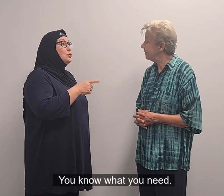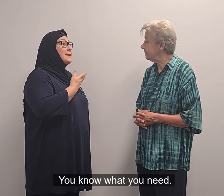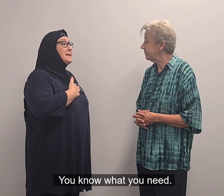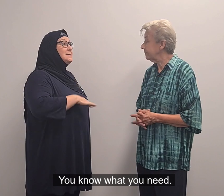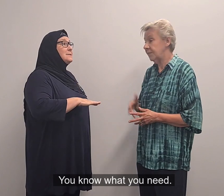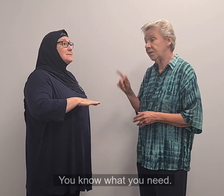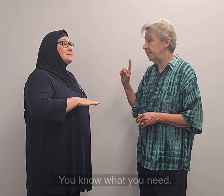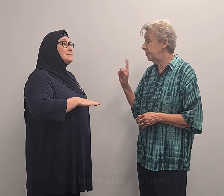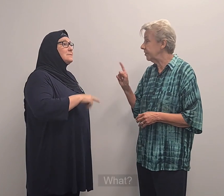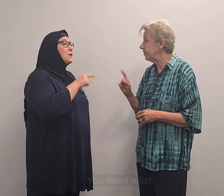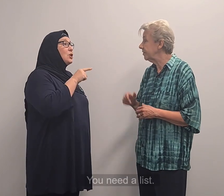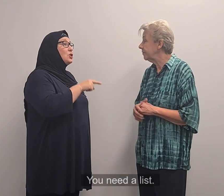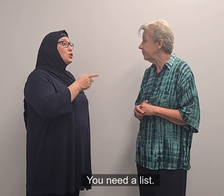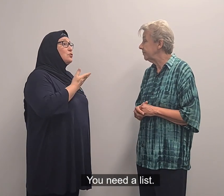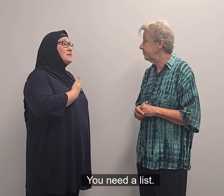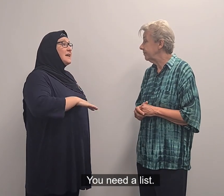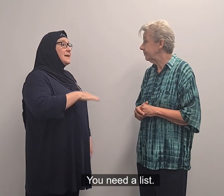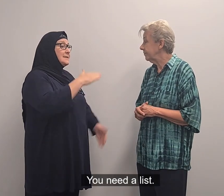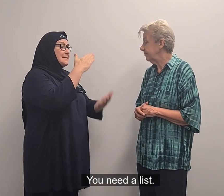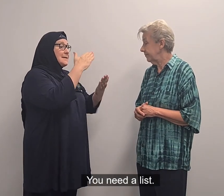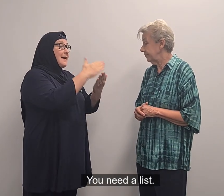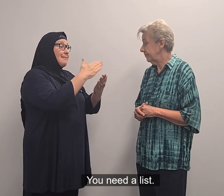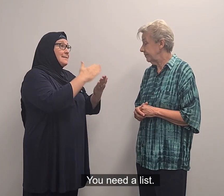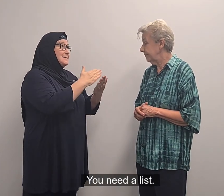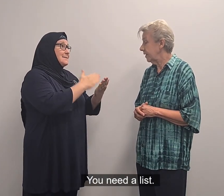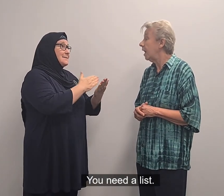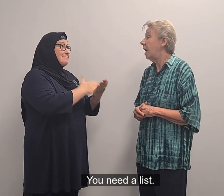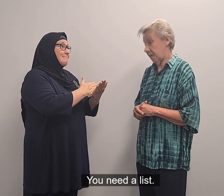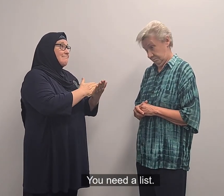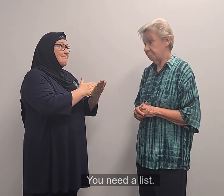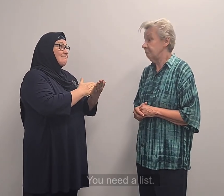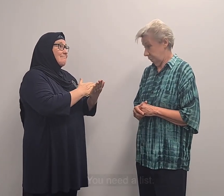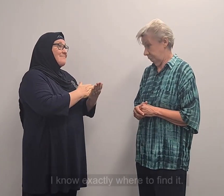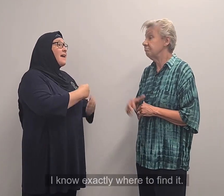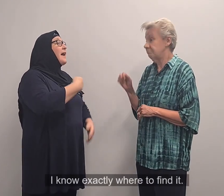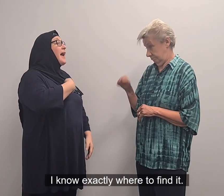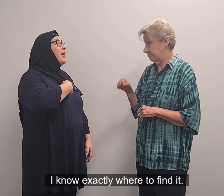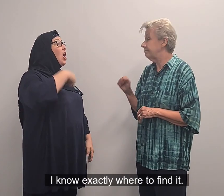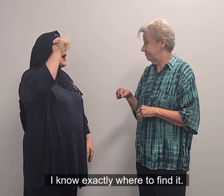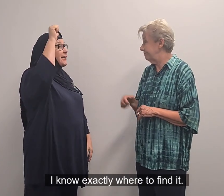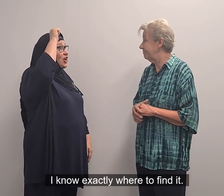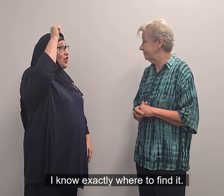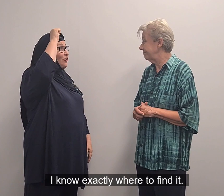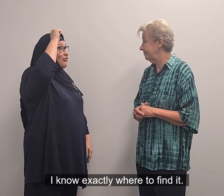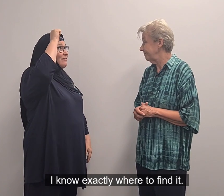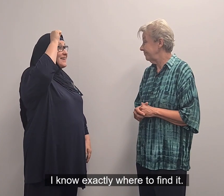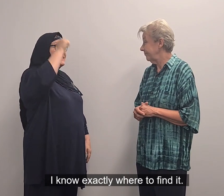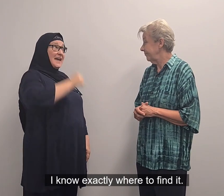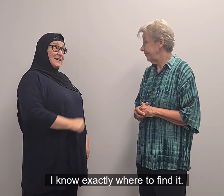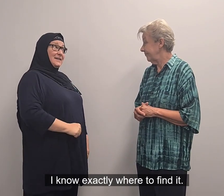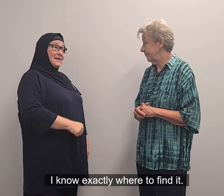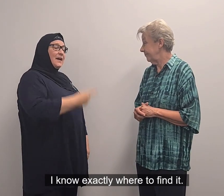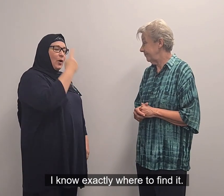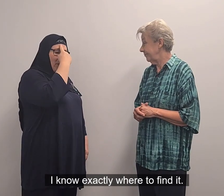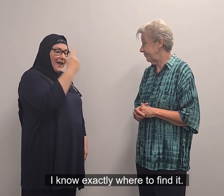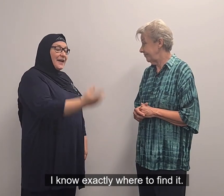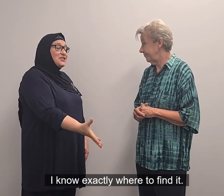need? You know what? You need a list. And I know exactly where to